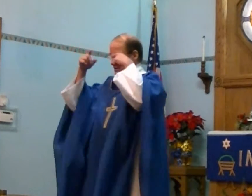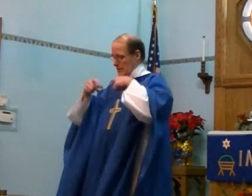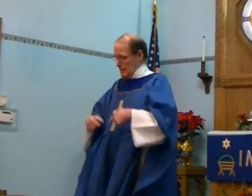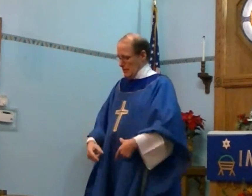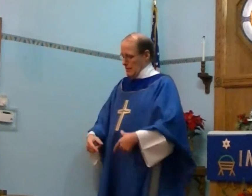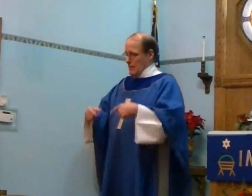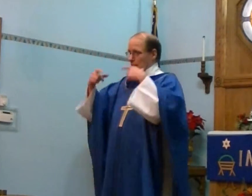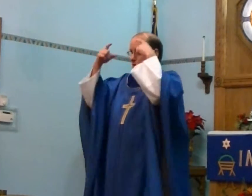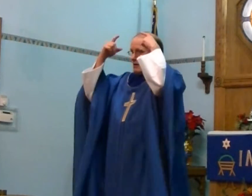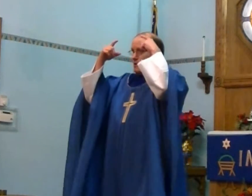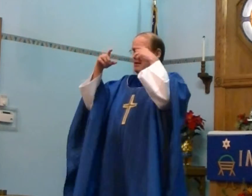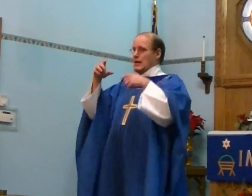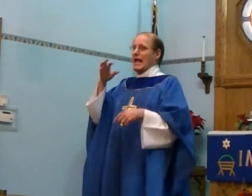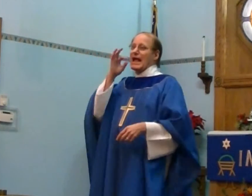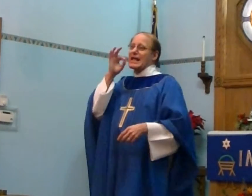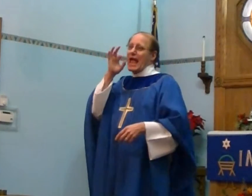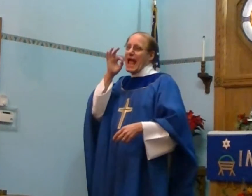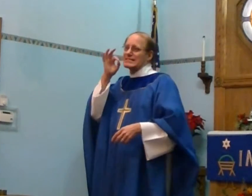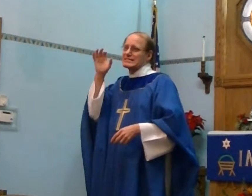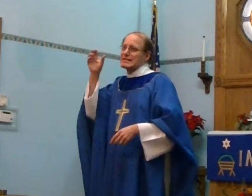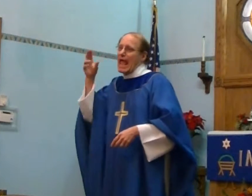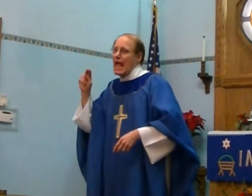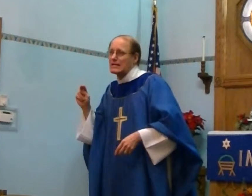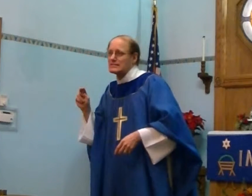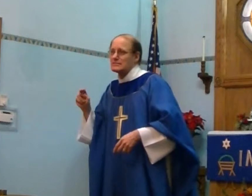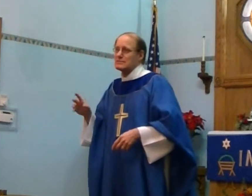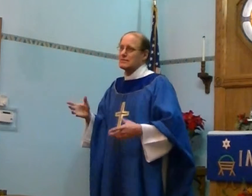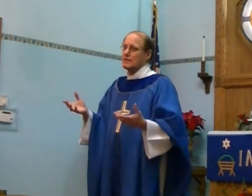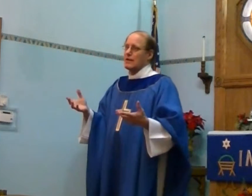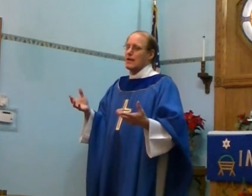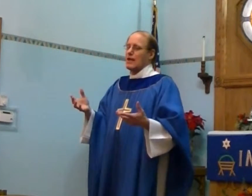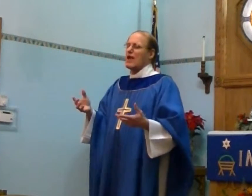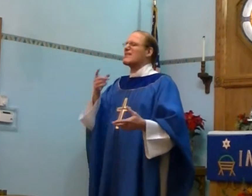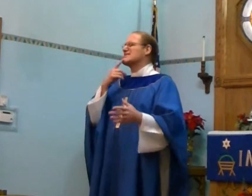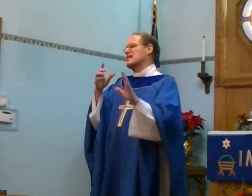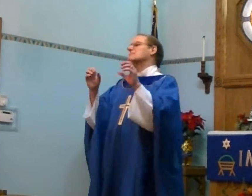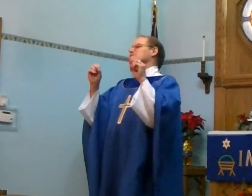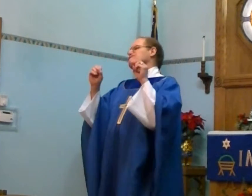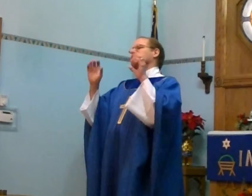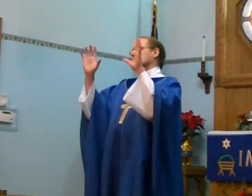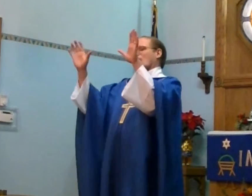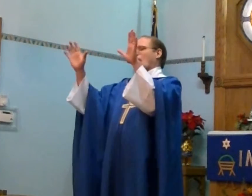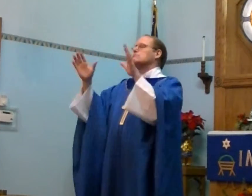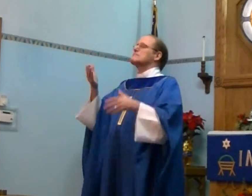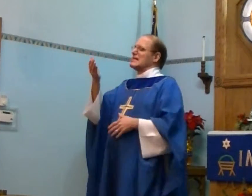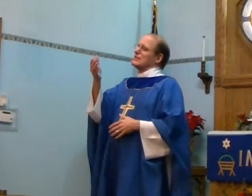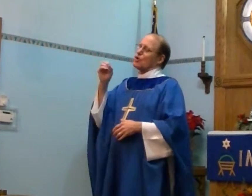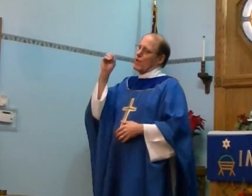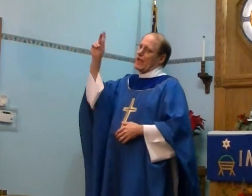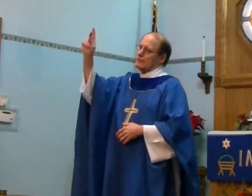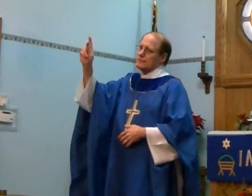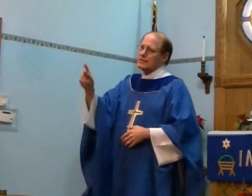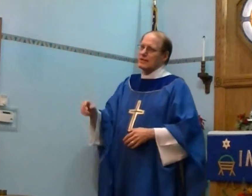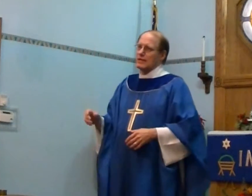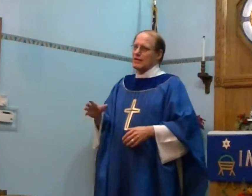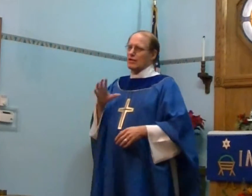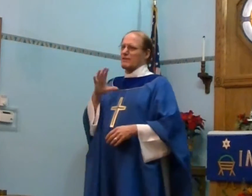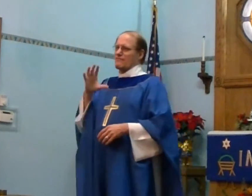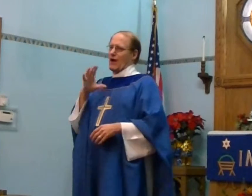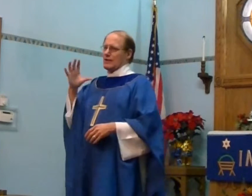cat scans and they said no he's okay he'll be fine